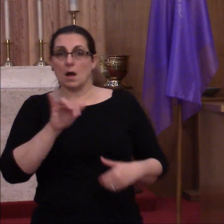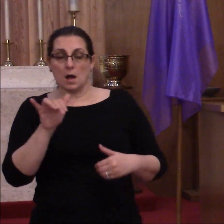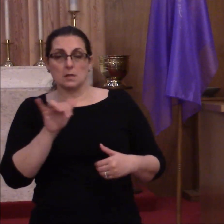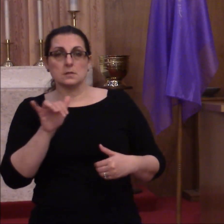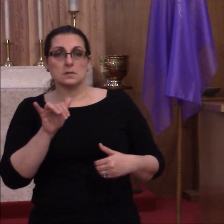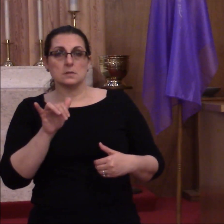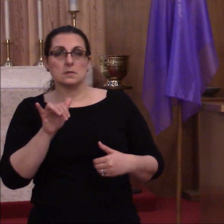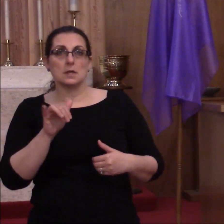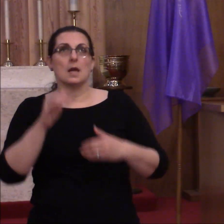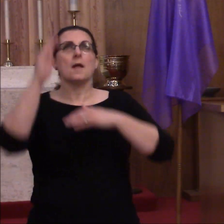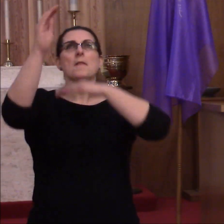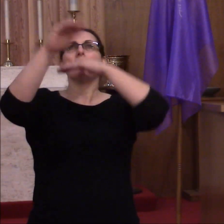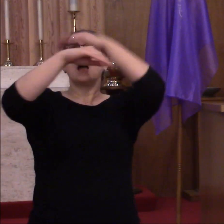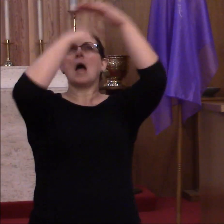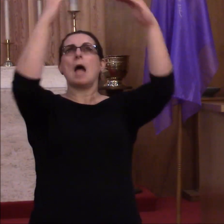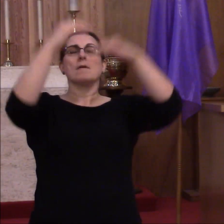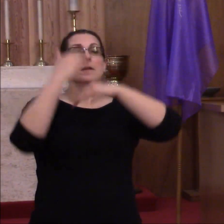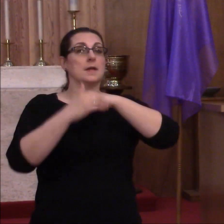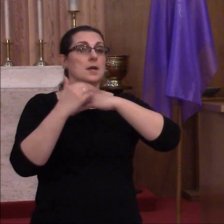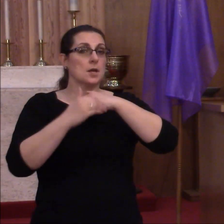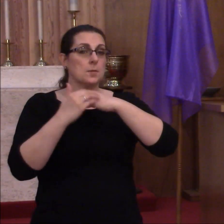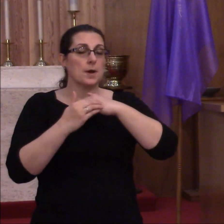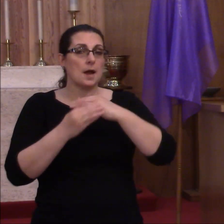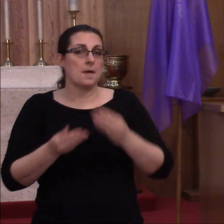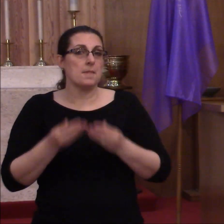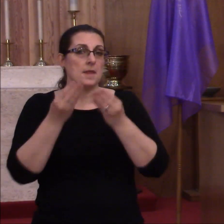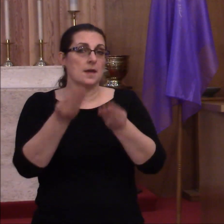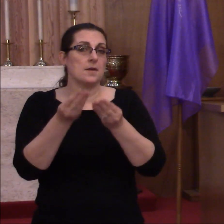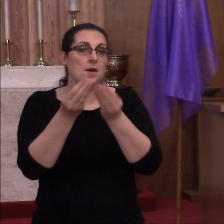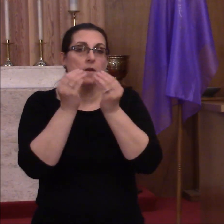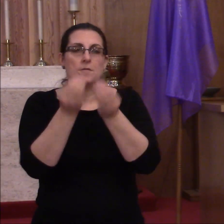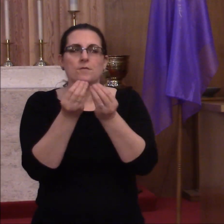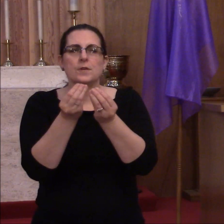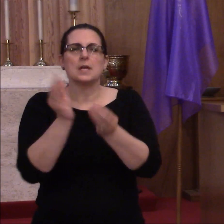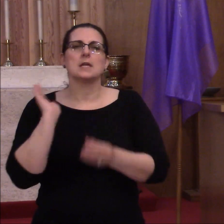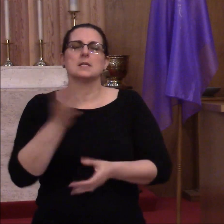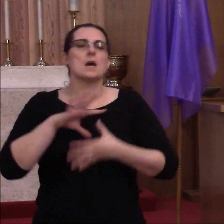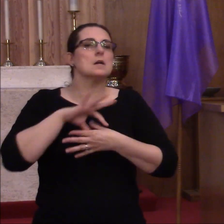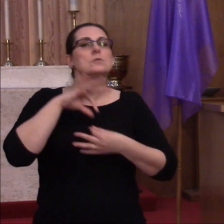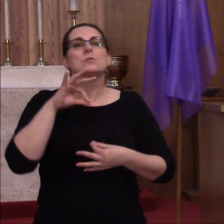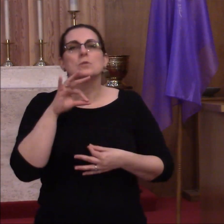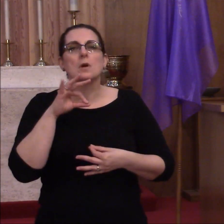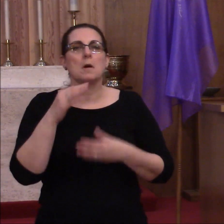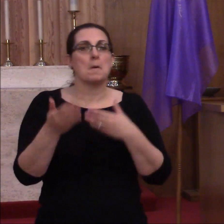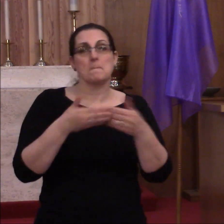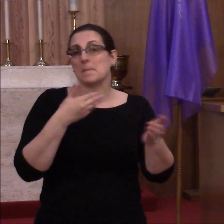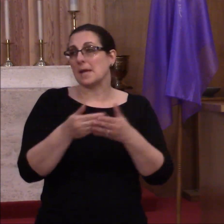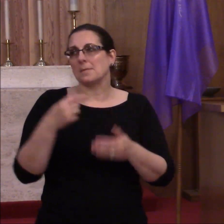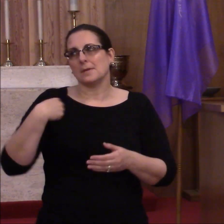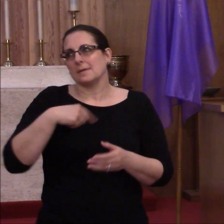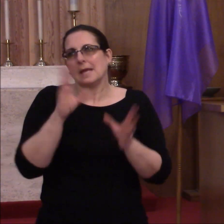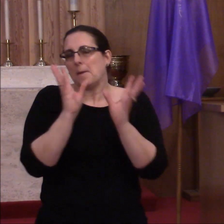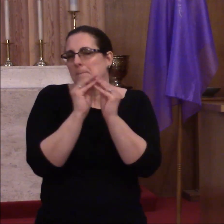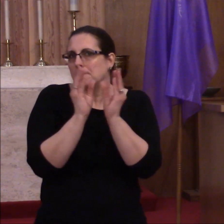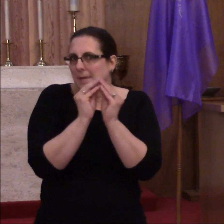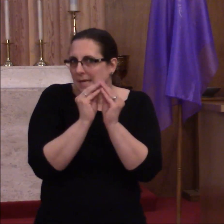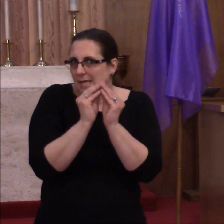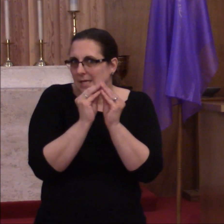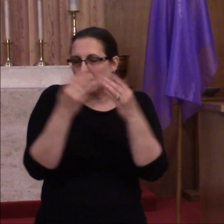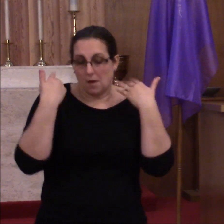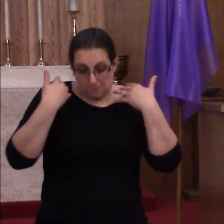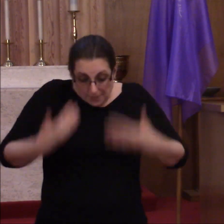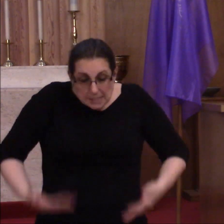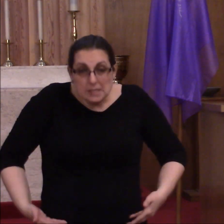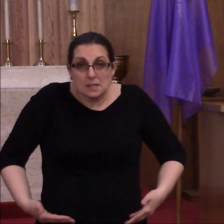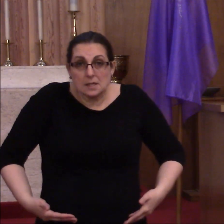us with the heavenly bread that feeds and nourishes our souls. Though we may not be able to meet physically as we usually